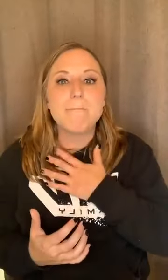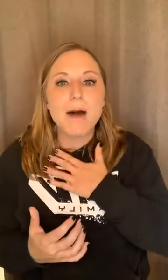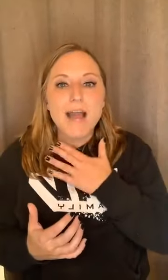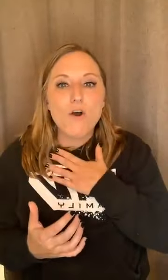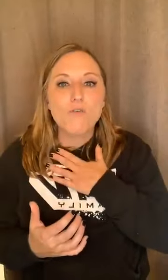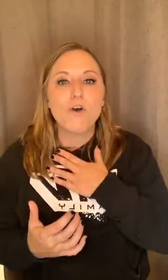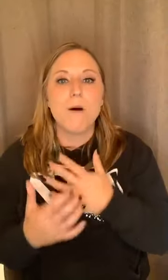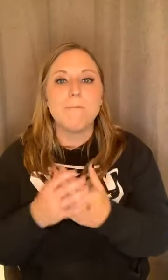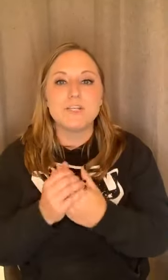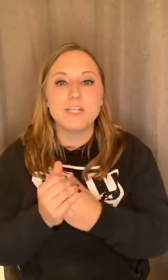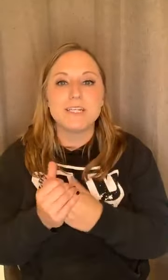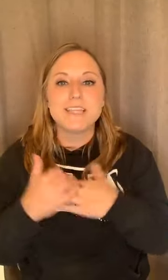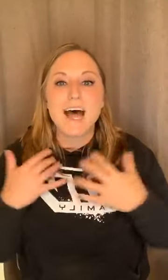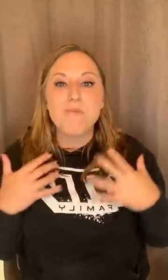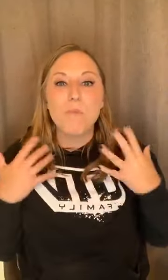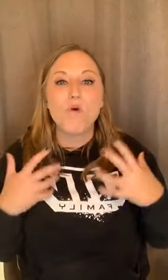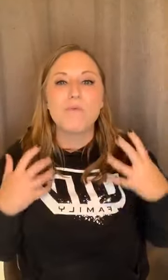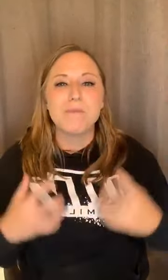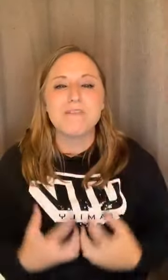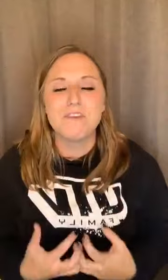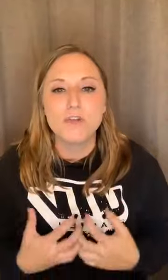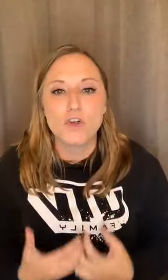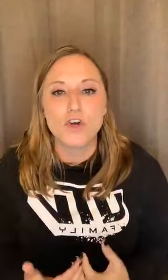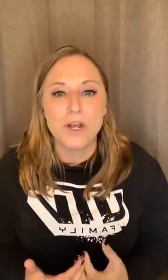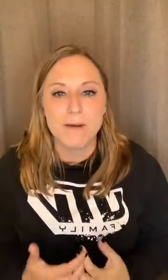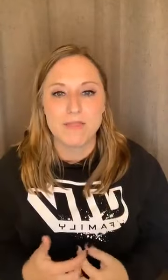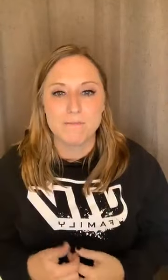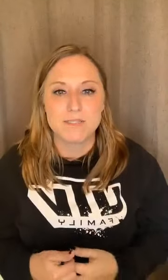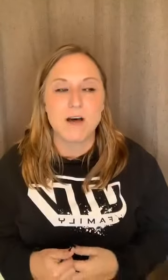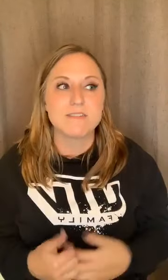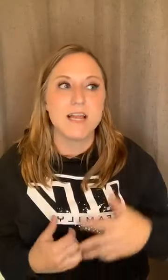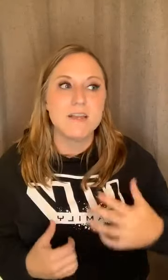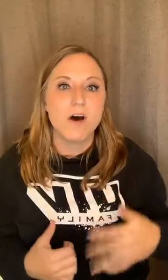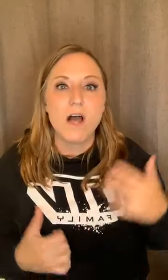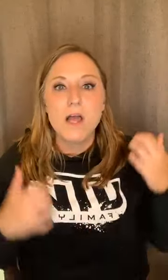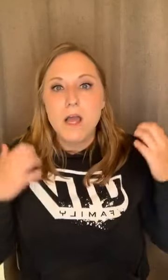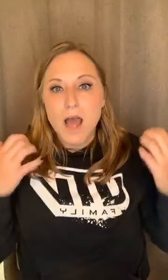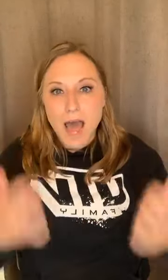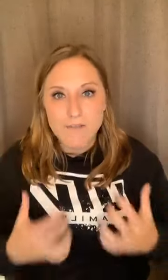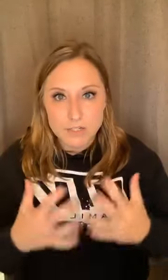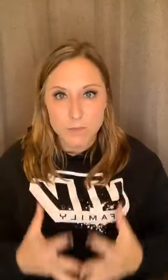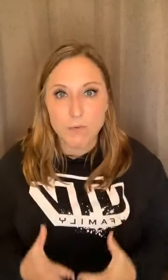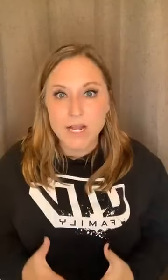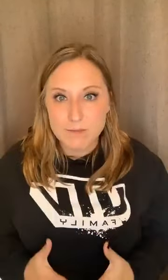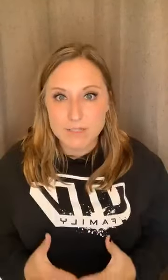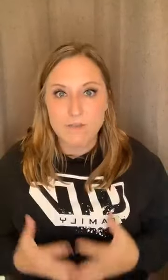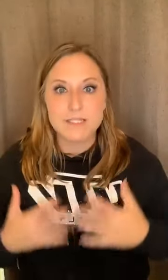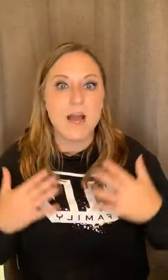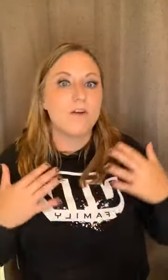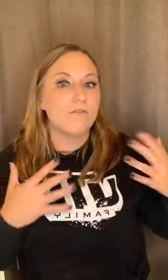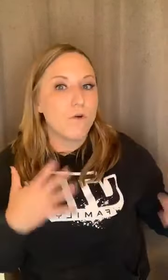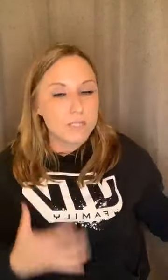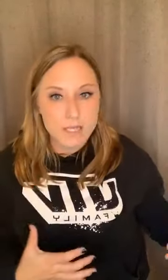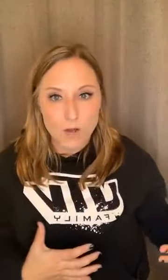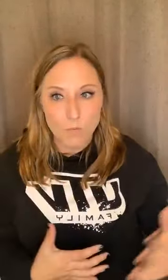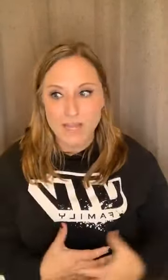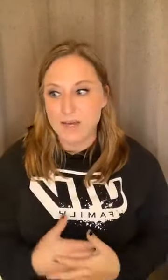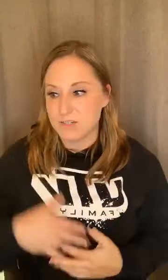my overall mission is to help more women feel good about themselves and not having to break themselves down and focusing on weight loss or